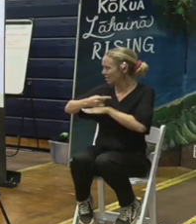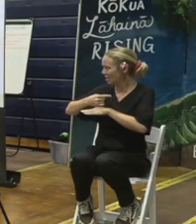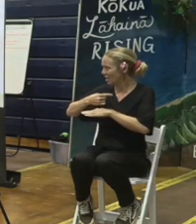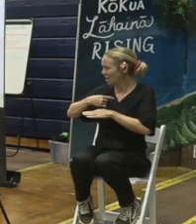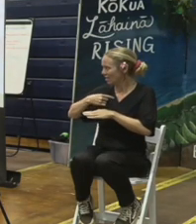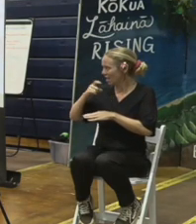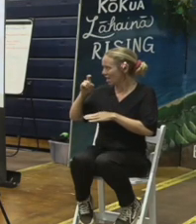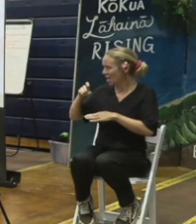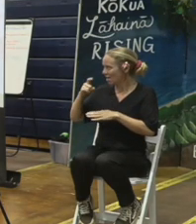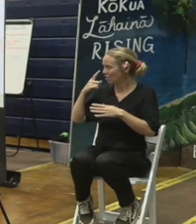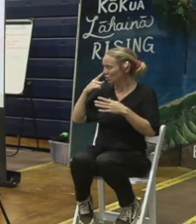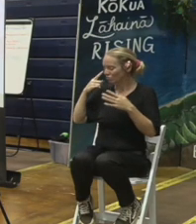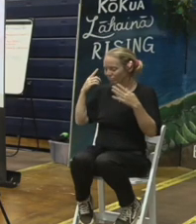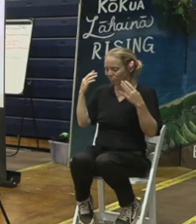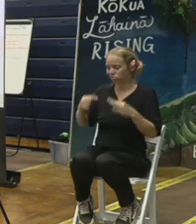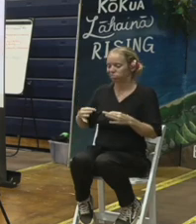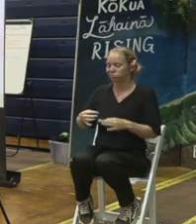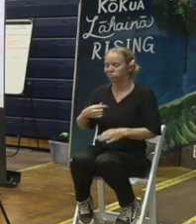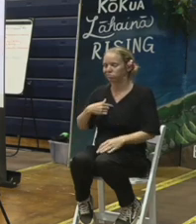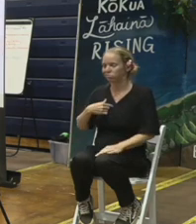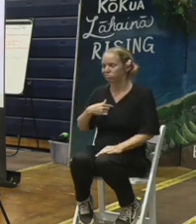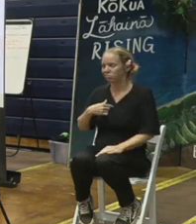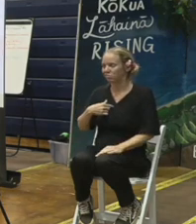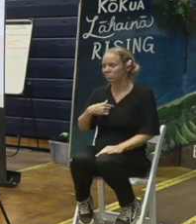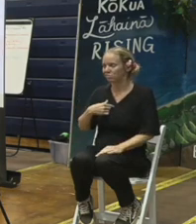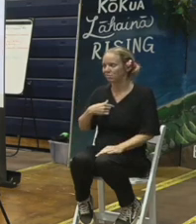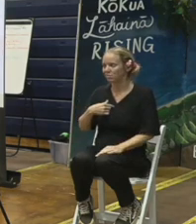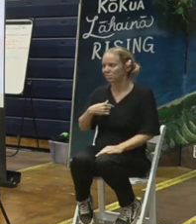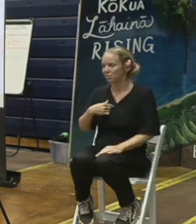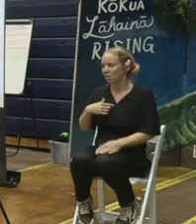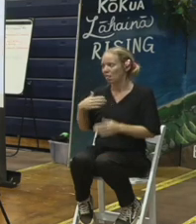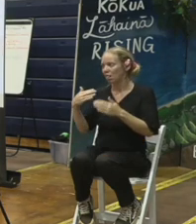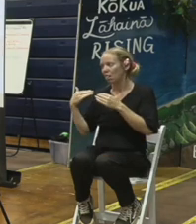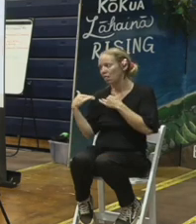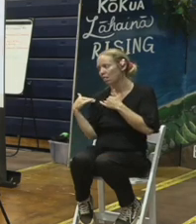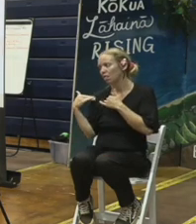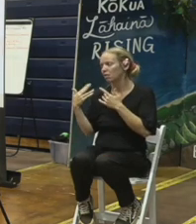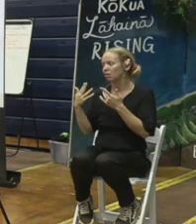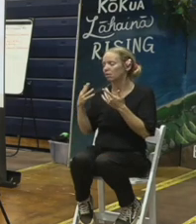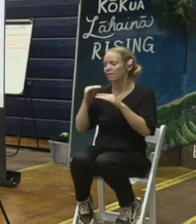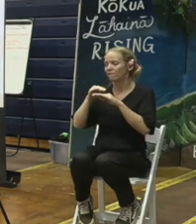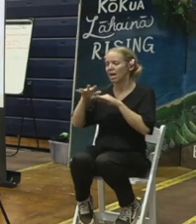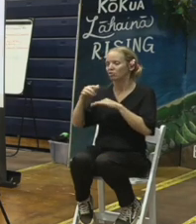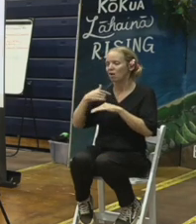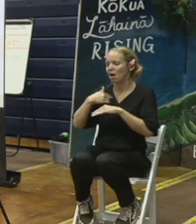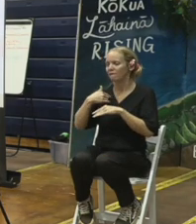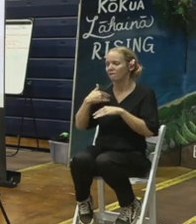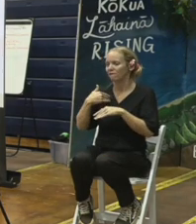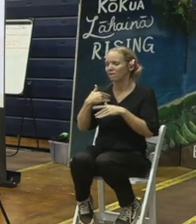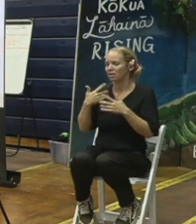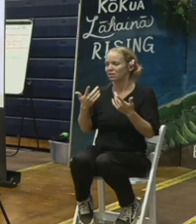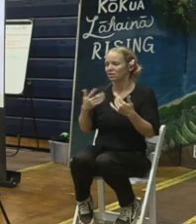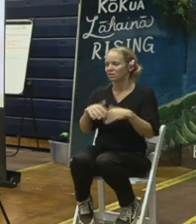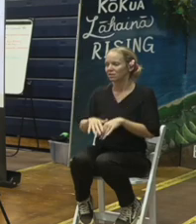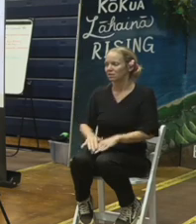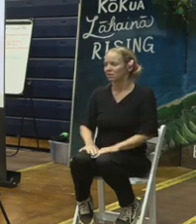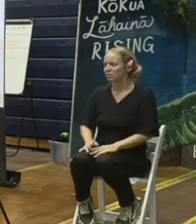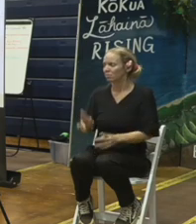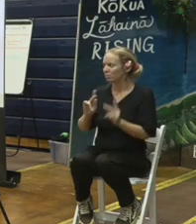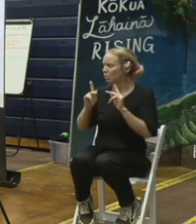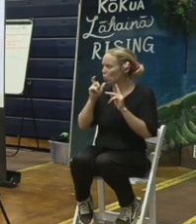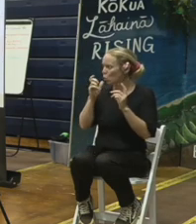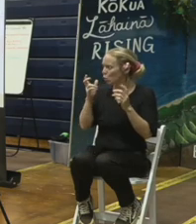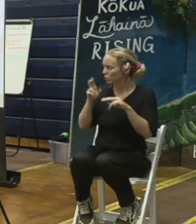call where we're going to go with this it's going to fall on me and the advisors that I have some of the folks that are sitting here right now